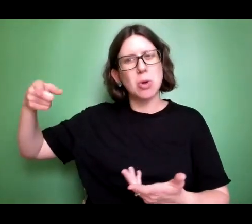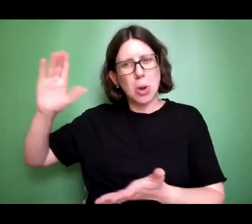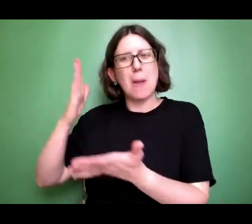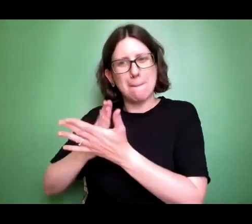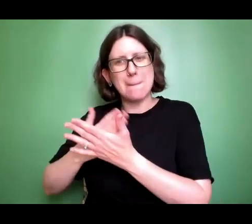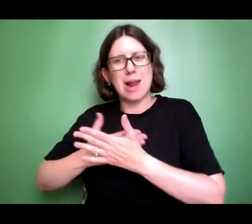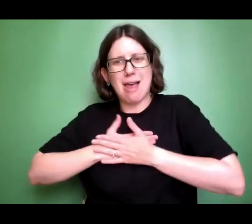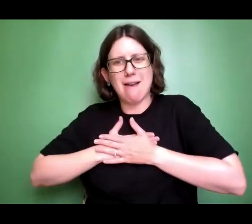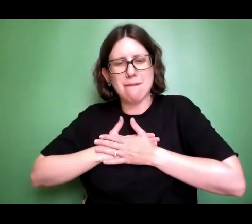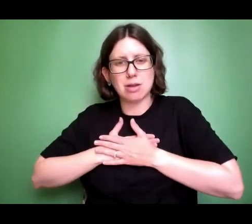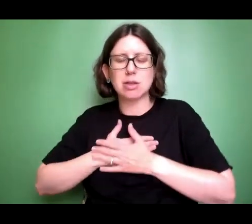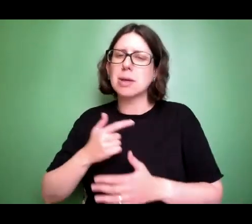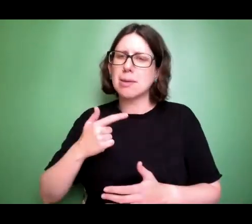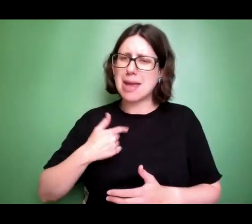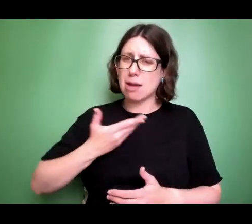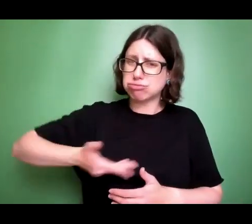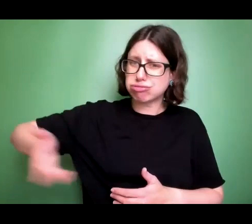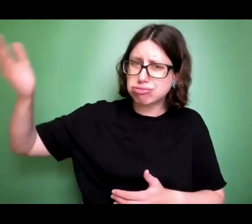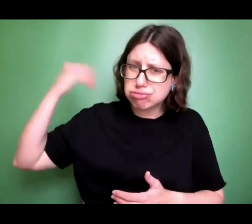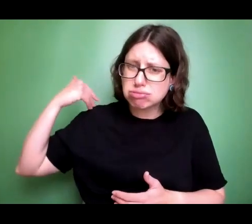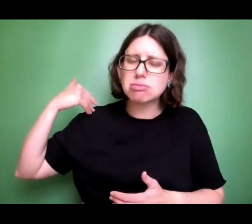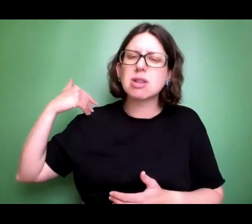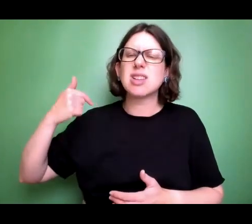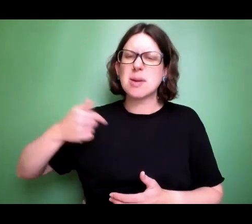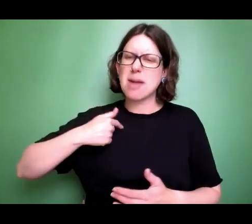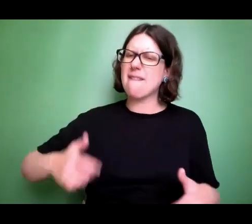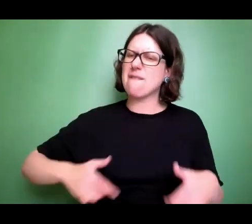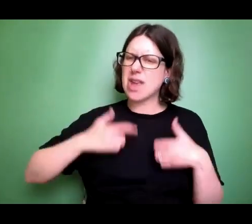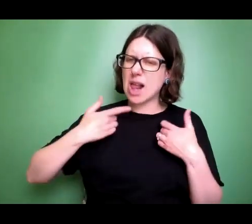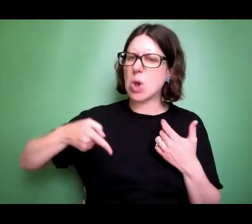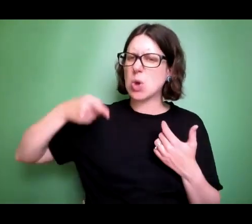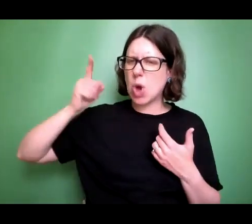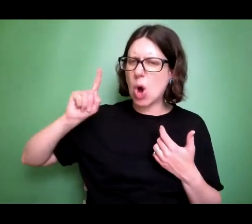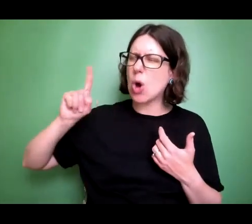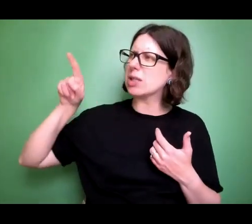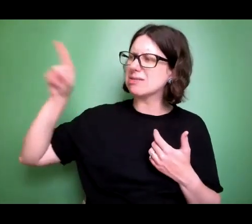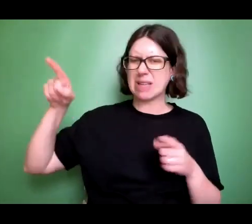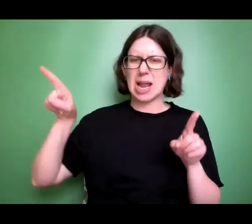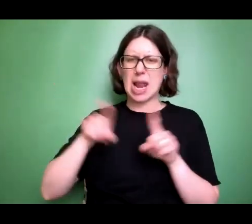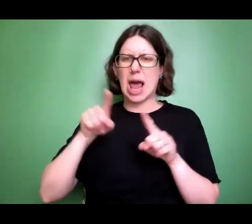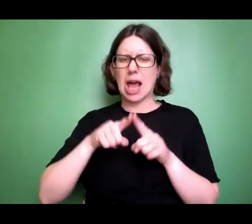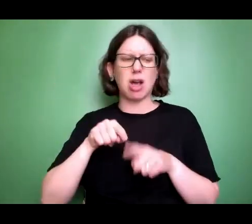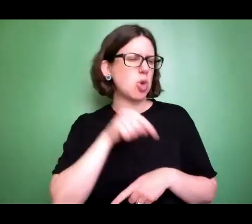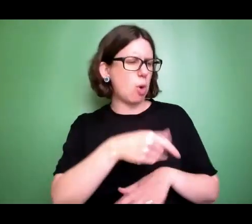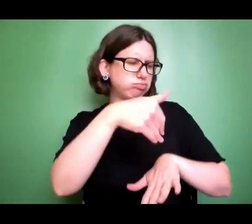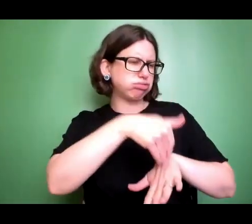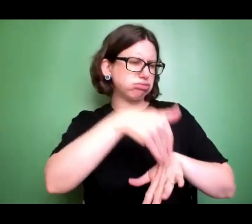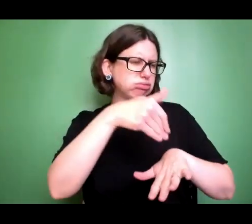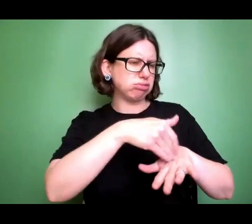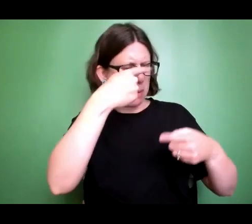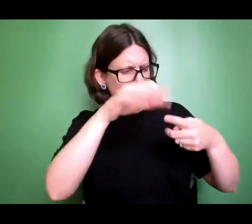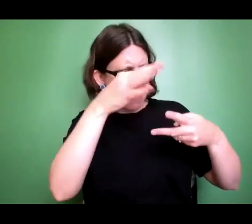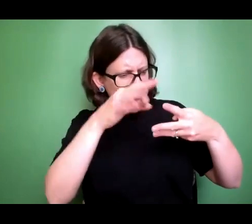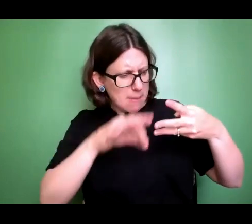somewhere pointing his finger at all my mistakes. I thought he had a list of everything that I had done wrong and he was just